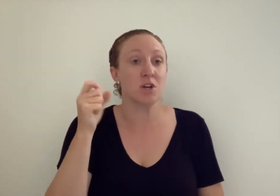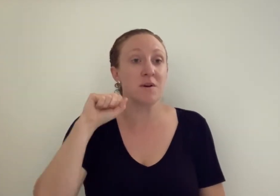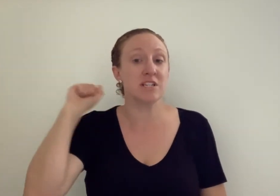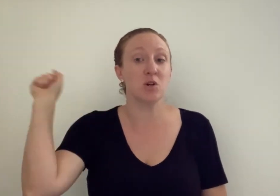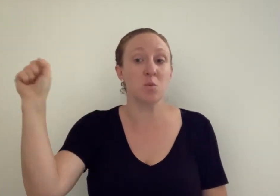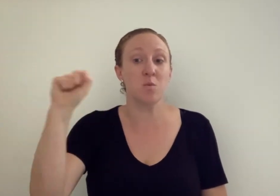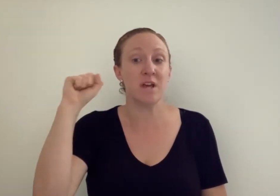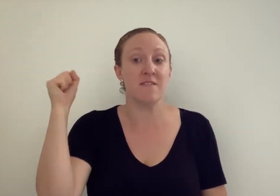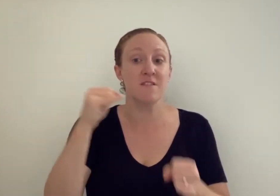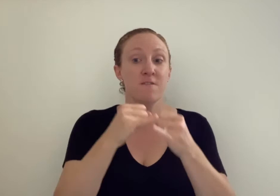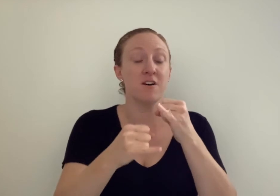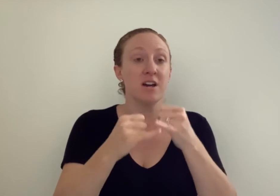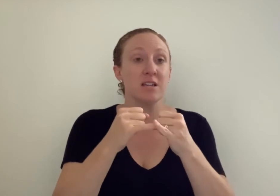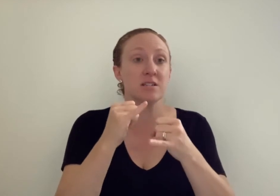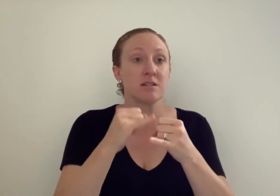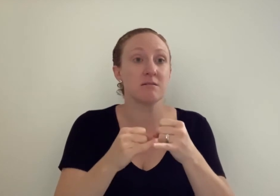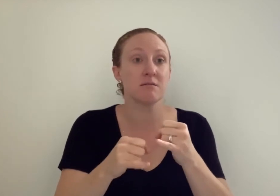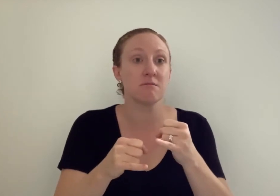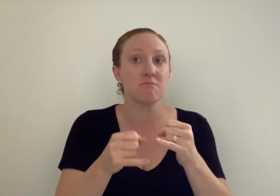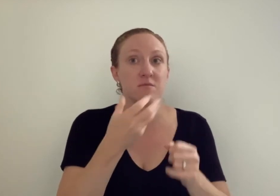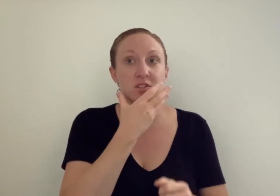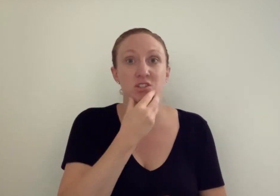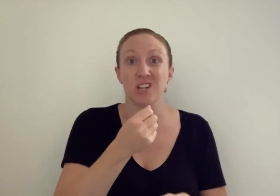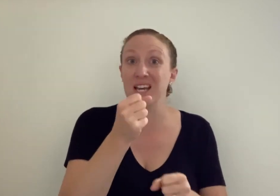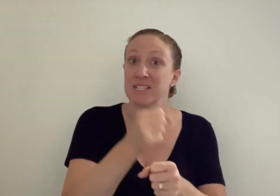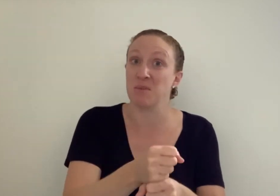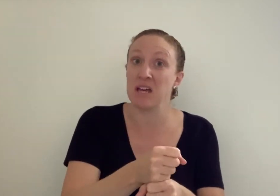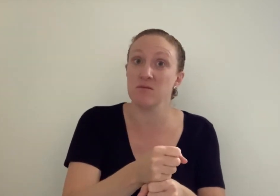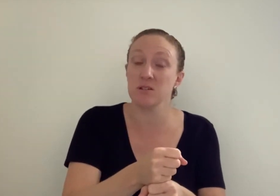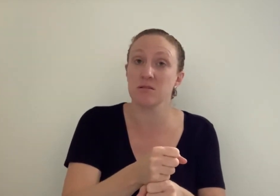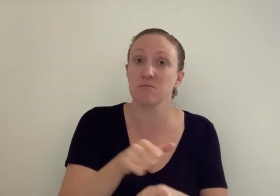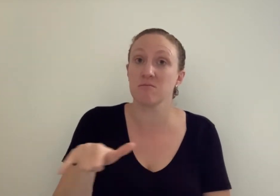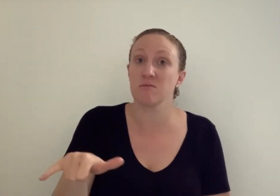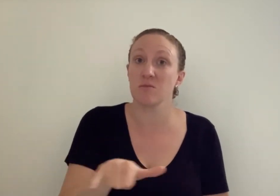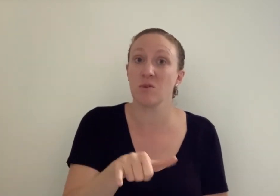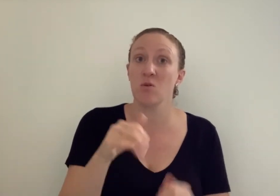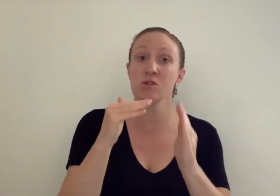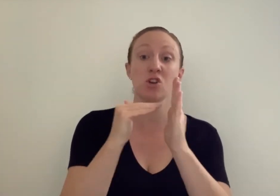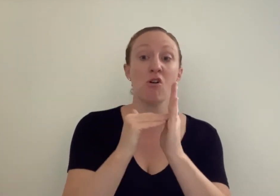going to win the fight? Sir Gadabout or Zog?